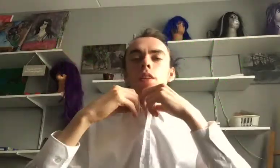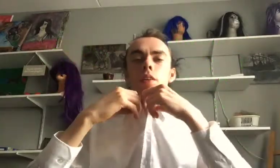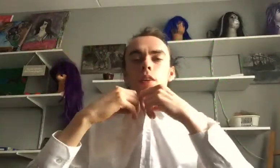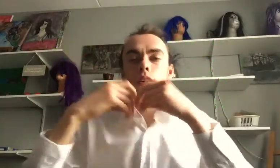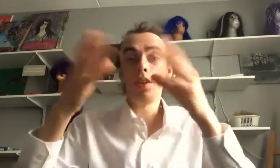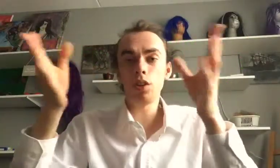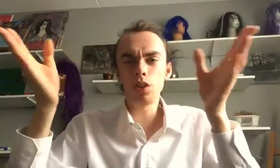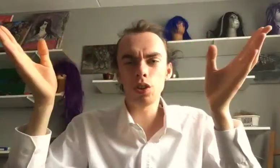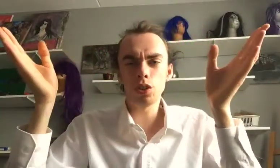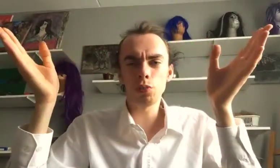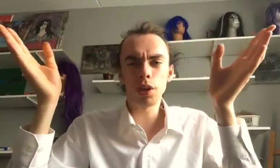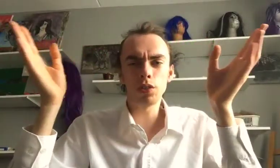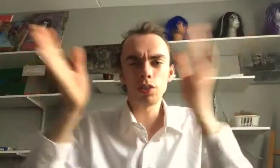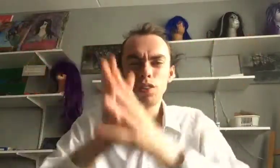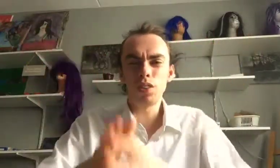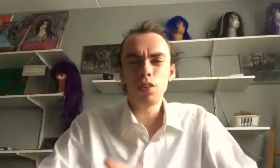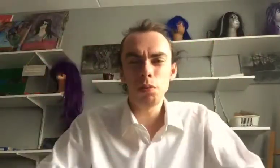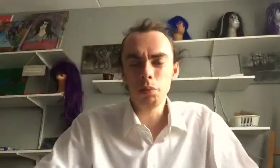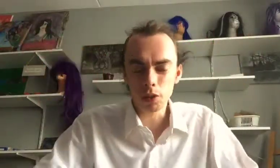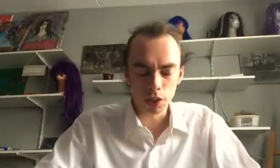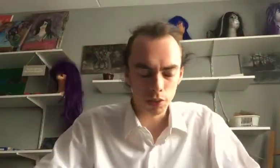He knows a lot about, the human body.